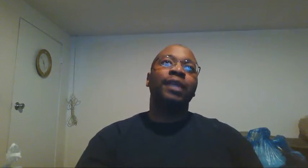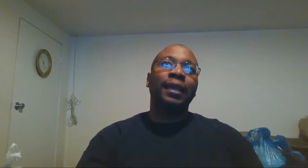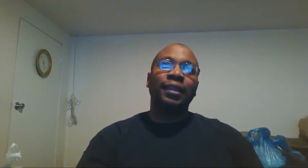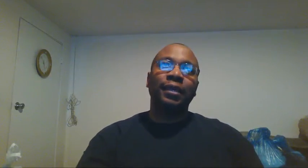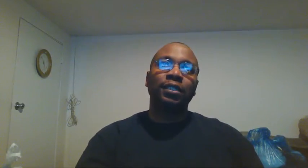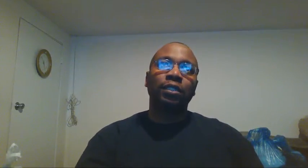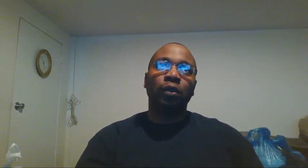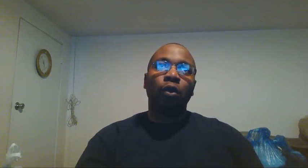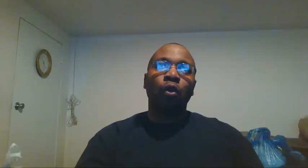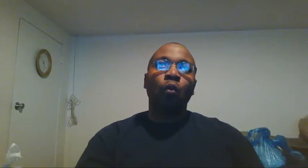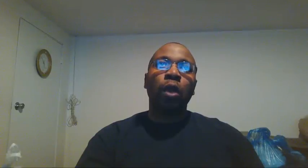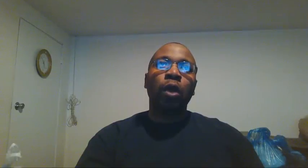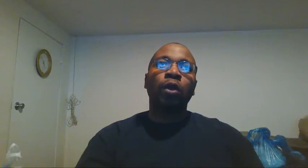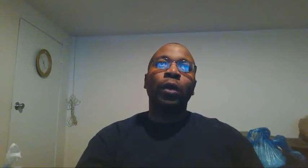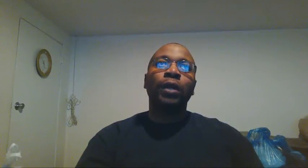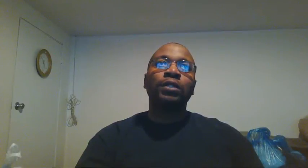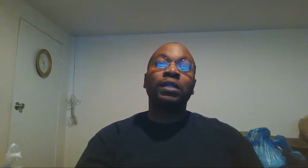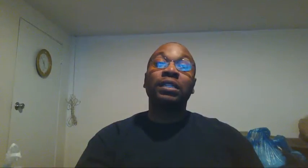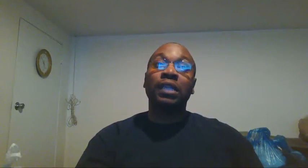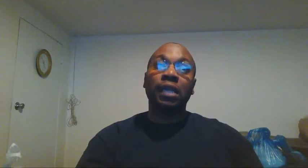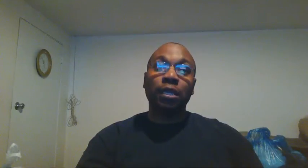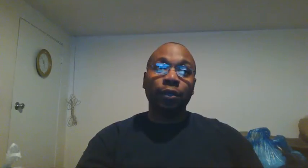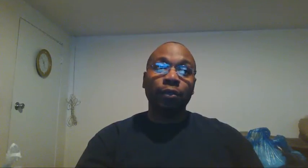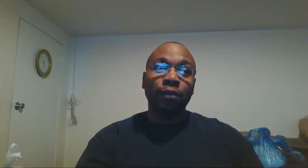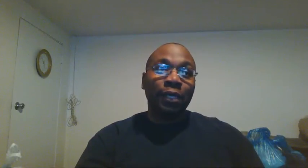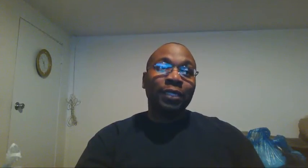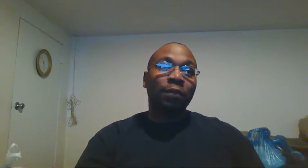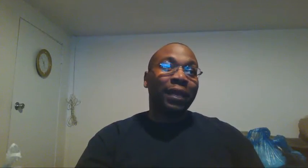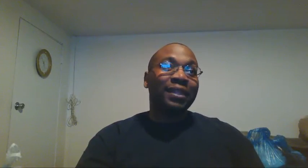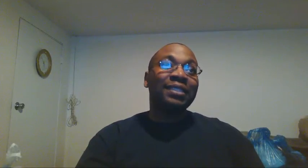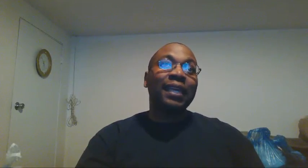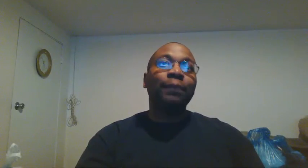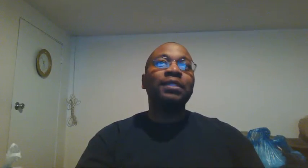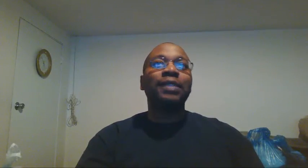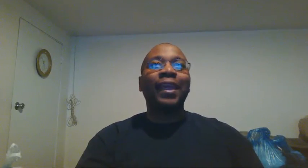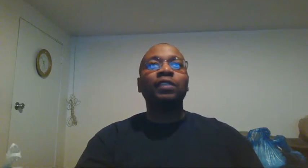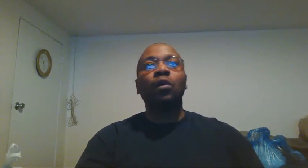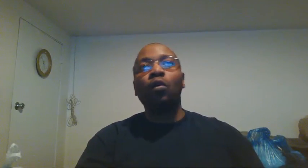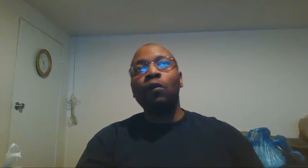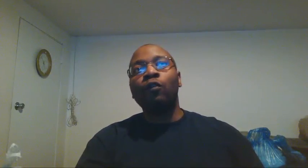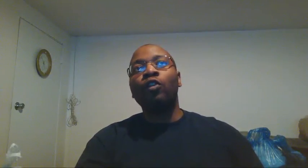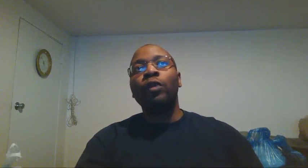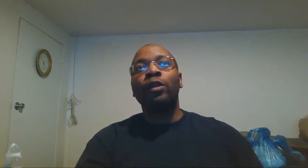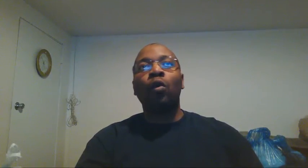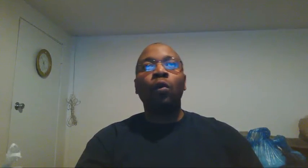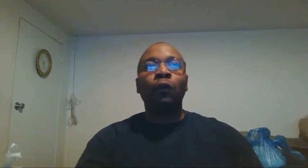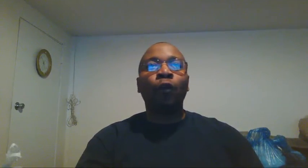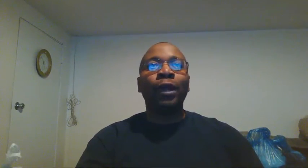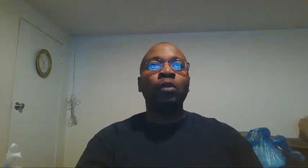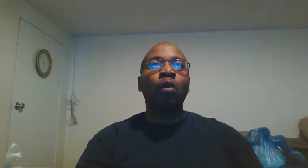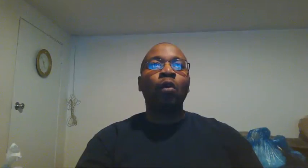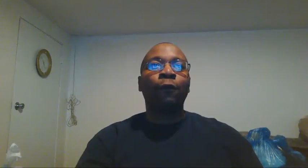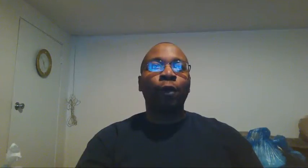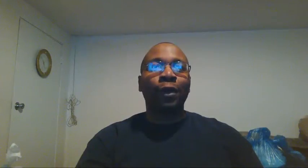this we are going to continue to make the same mistakes over and over and over again